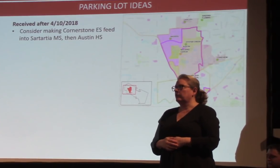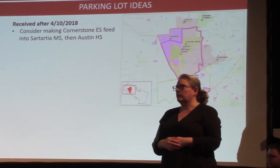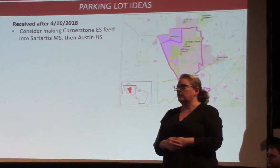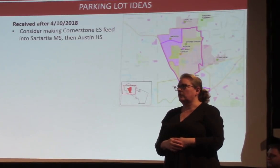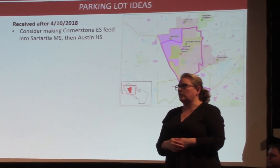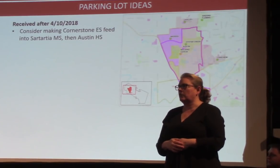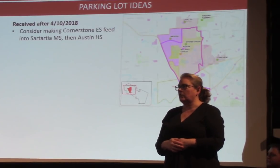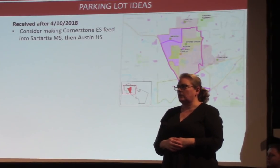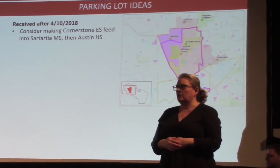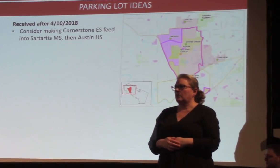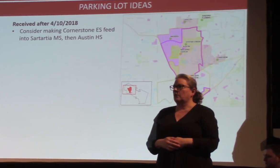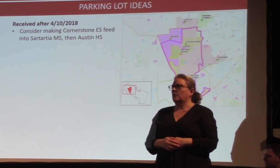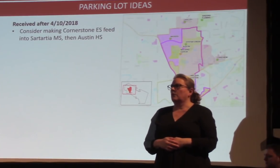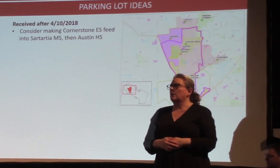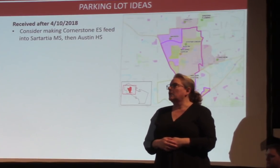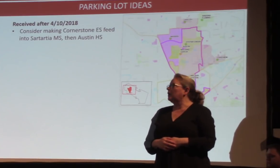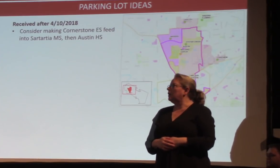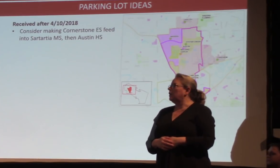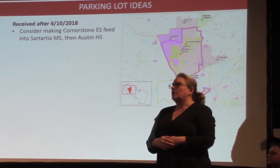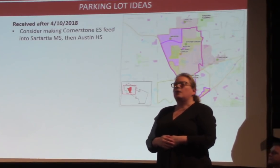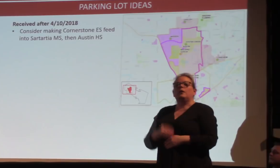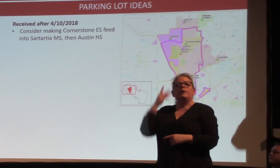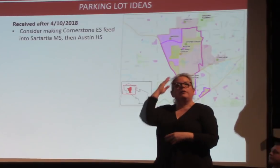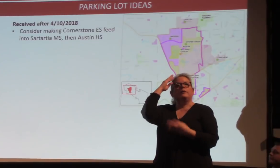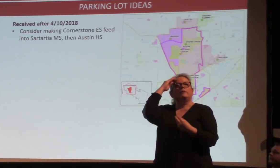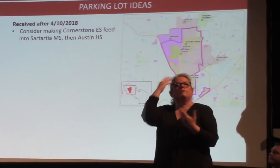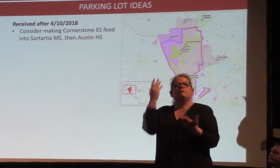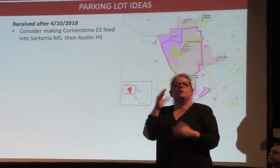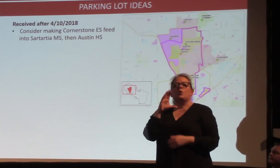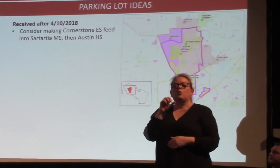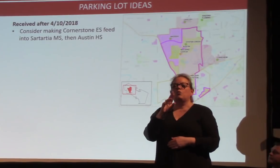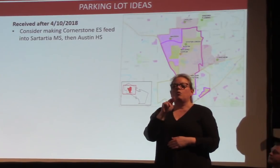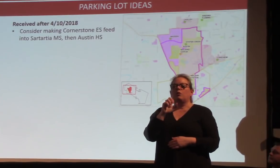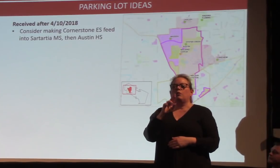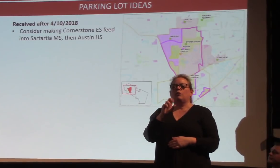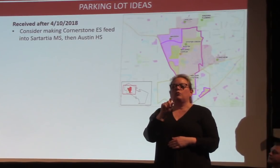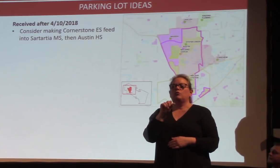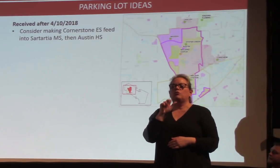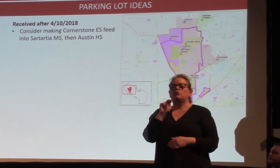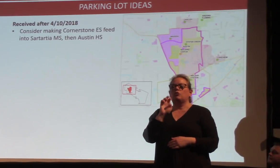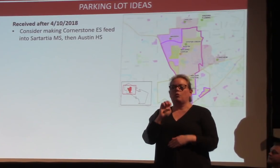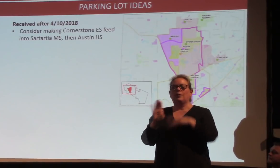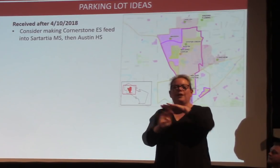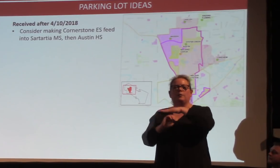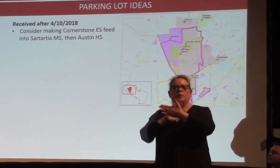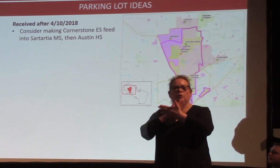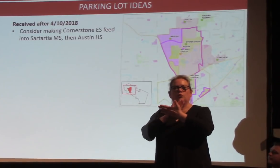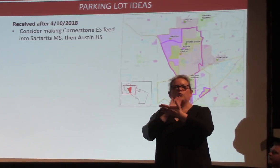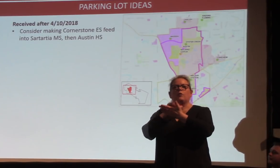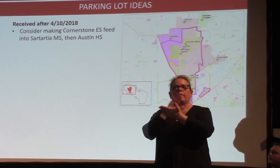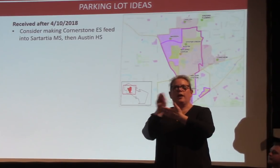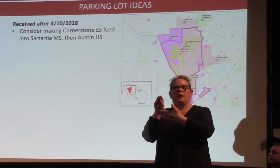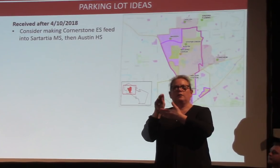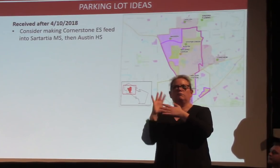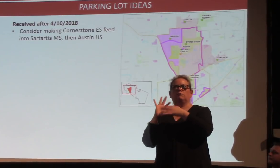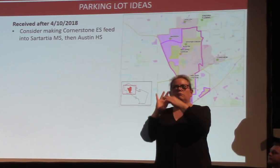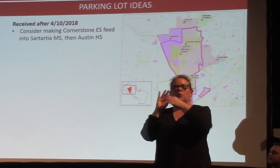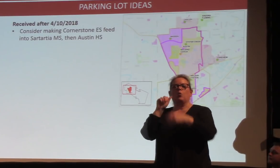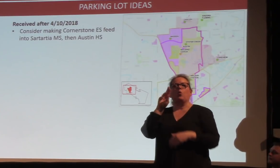And here it is, consider making Cornerstone Elementary feed into Satarshan Middle School and then Austin. And so we're getting that kind of feedback as well.